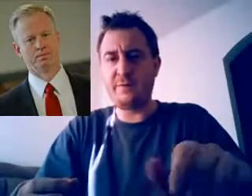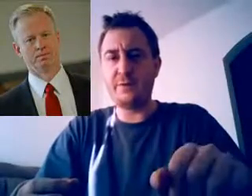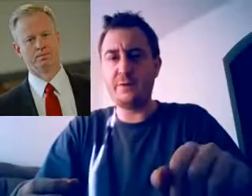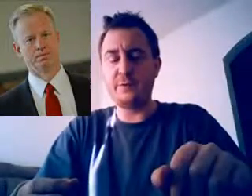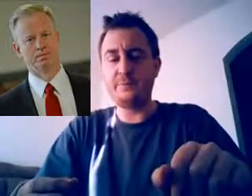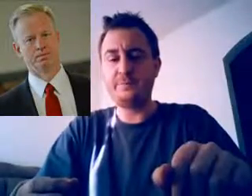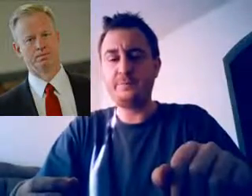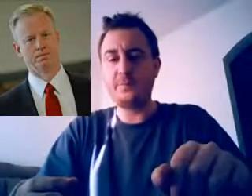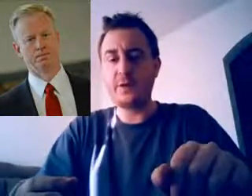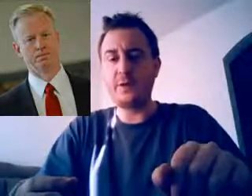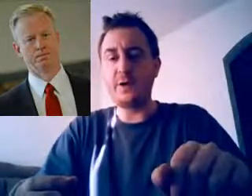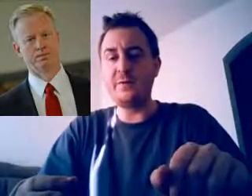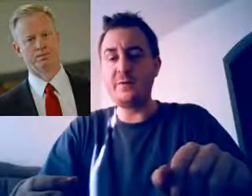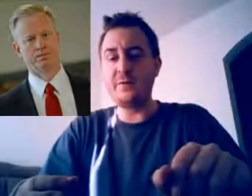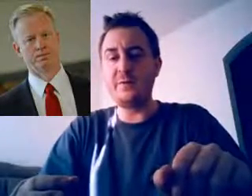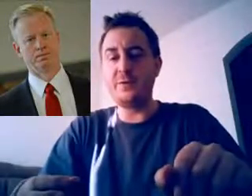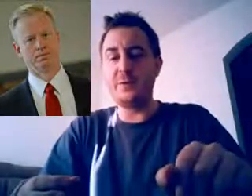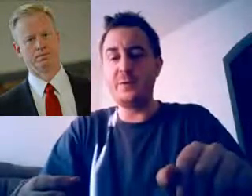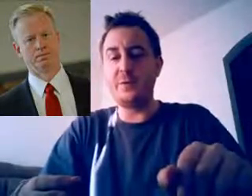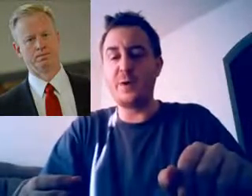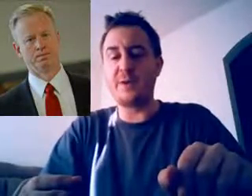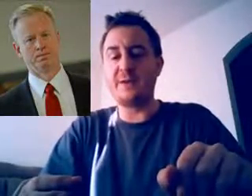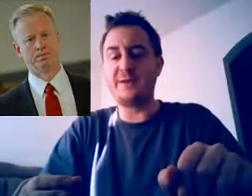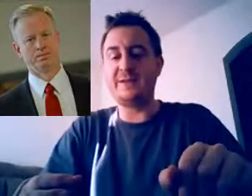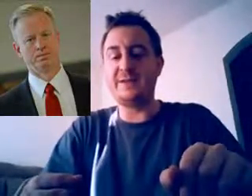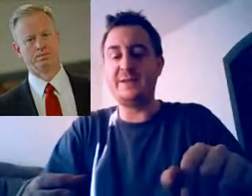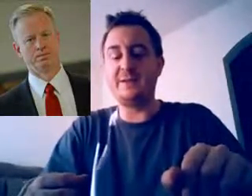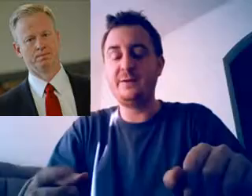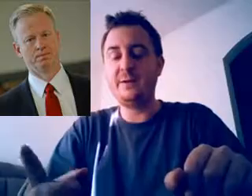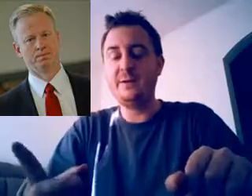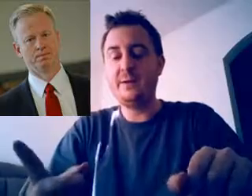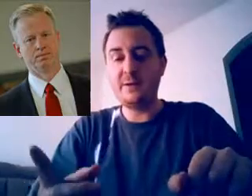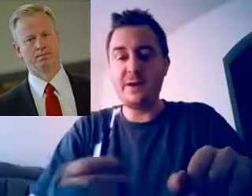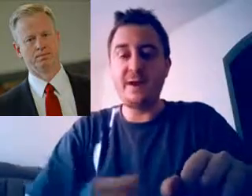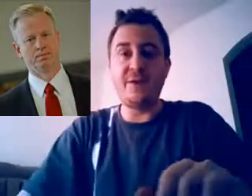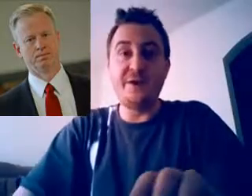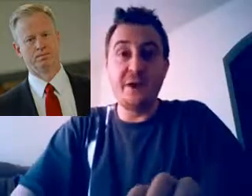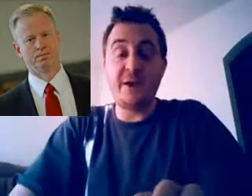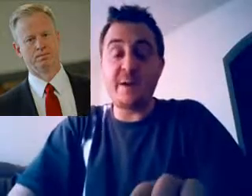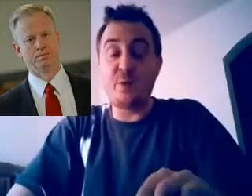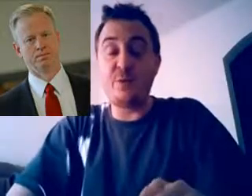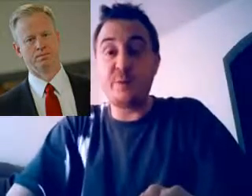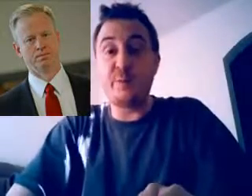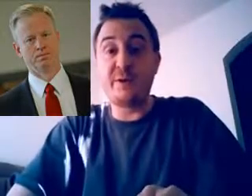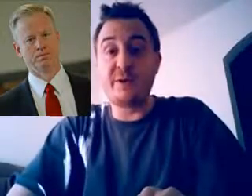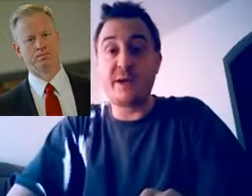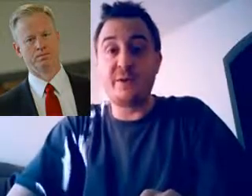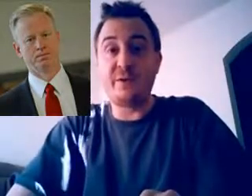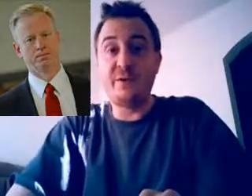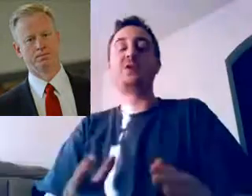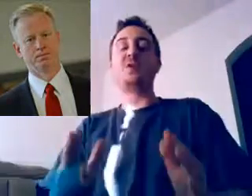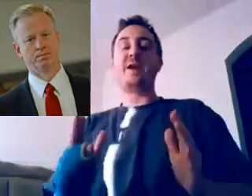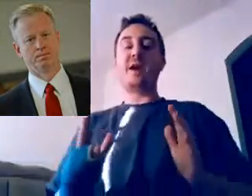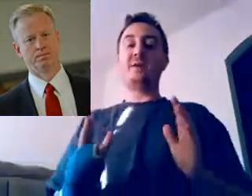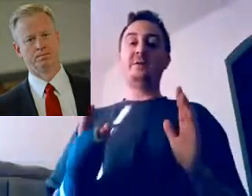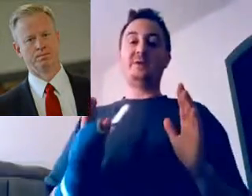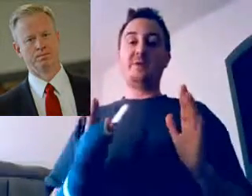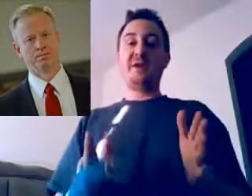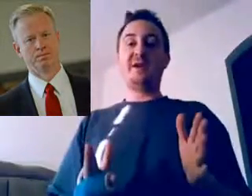for governor on the Republican ticket that Nathan Dunlap will be put to death. So right now to me